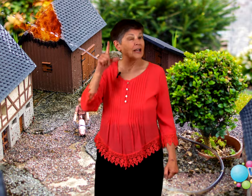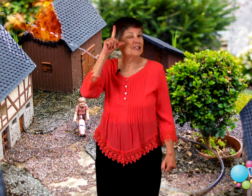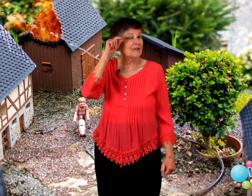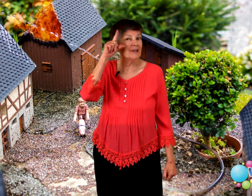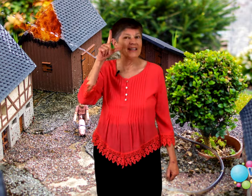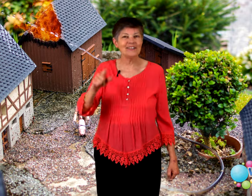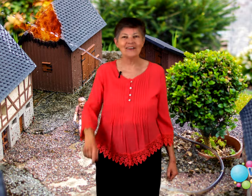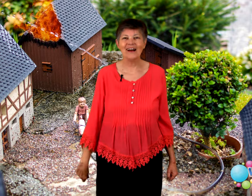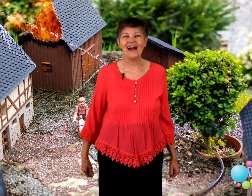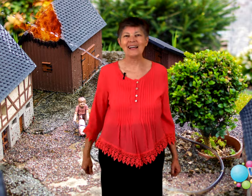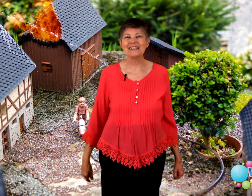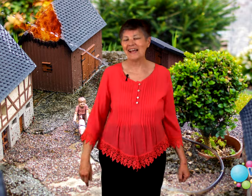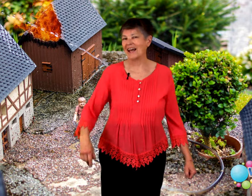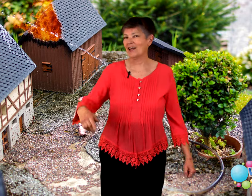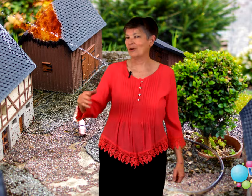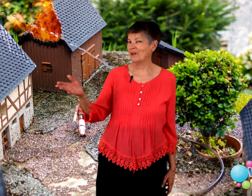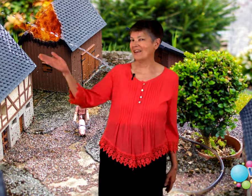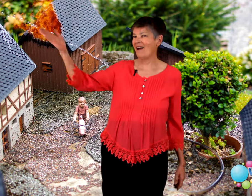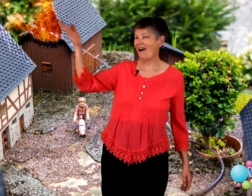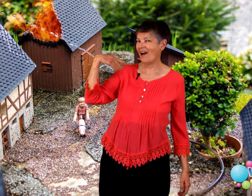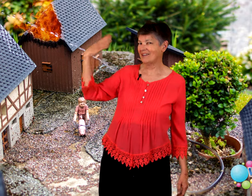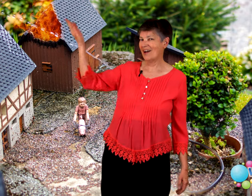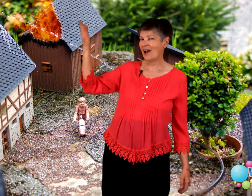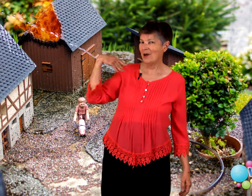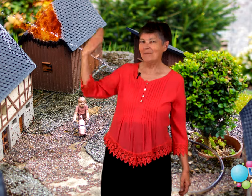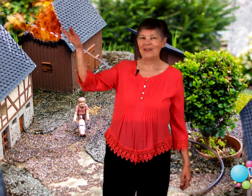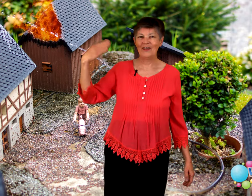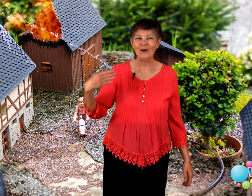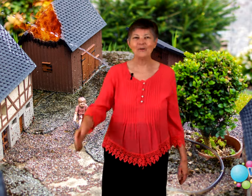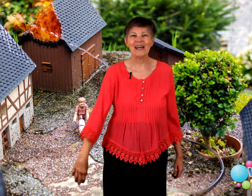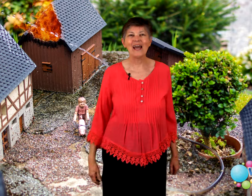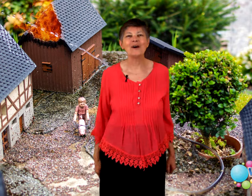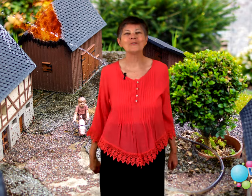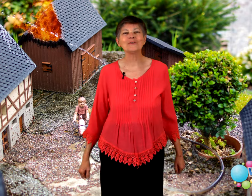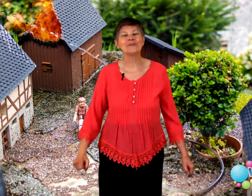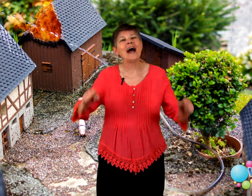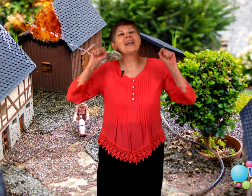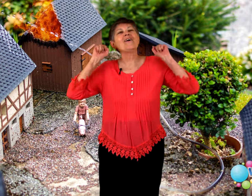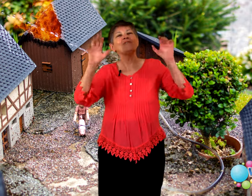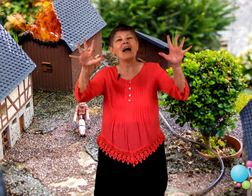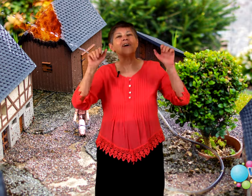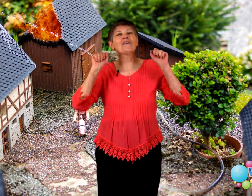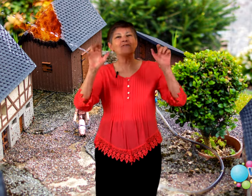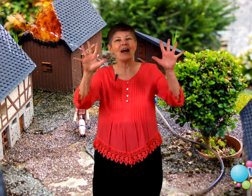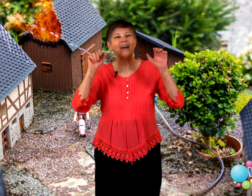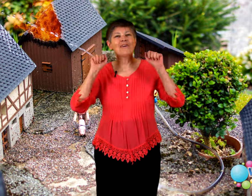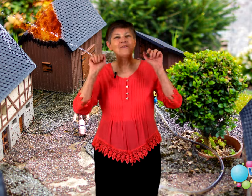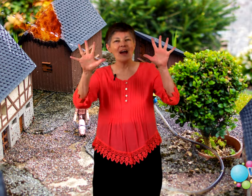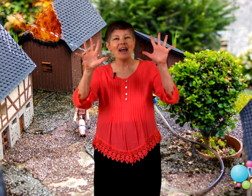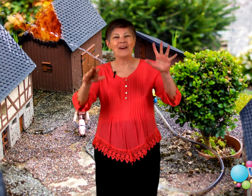she winked her eye and said, It'll be a hot time in the old town tonight, fire, fire, fire.